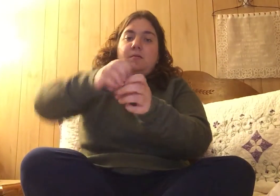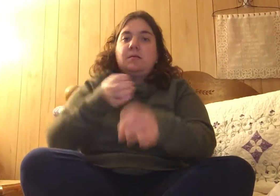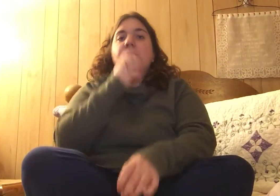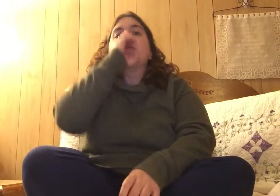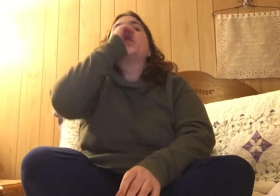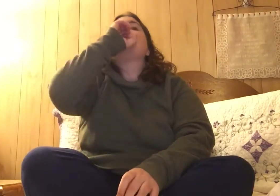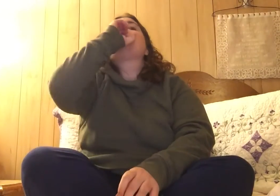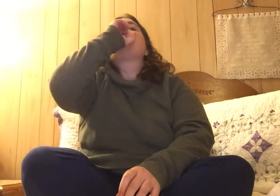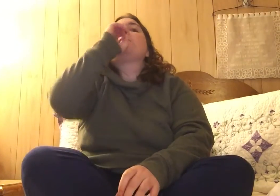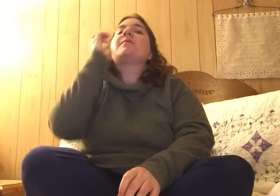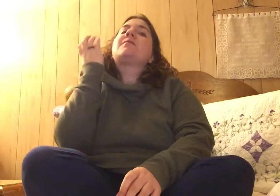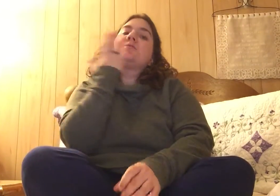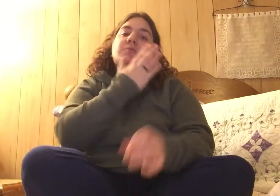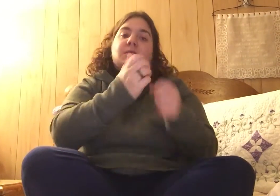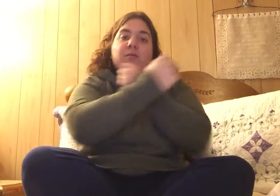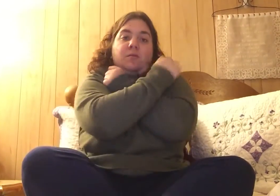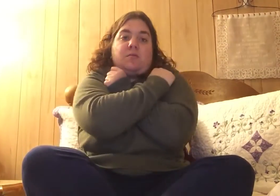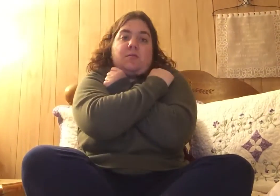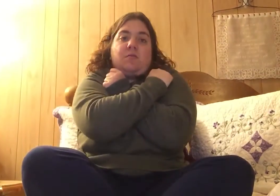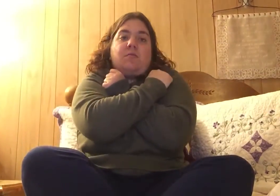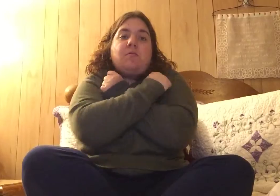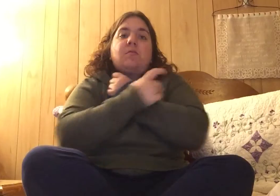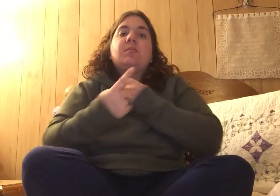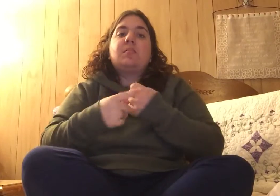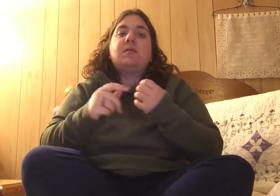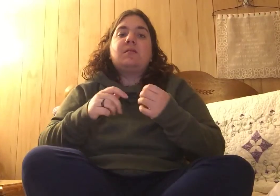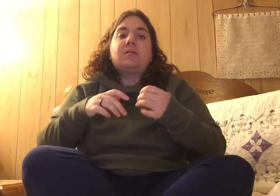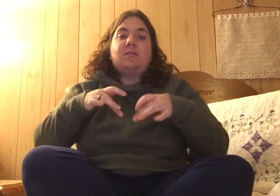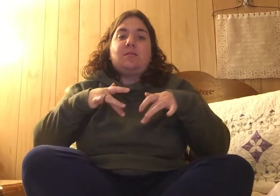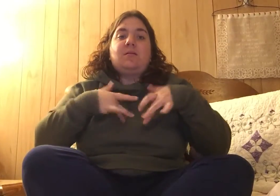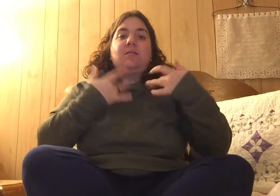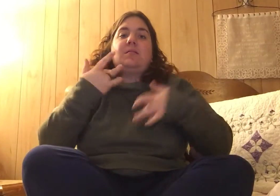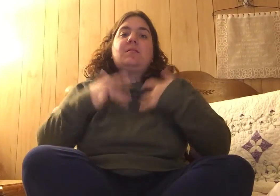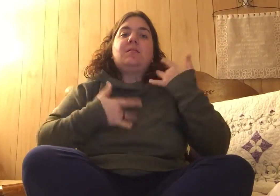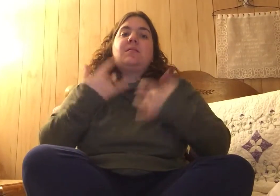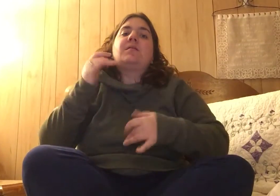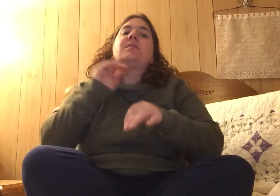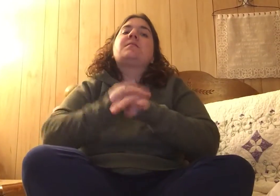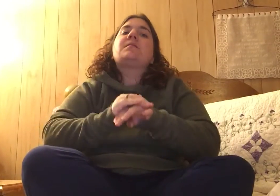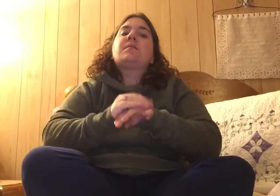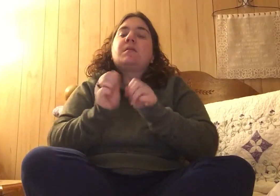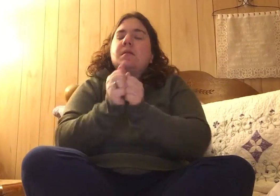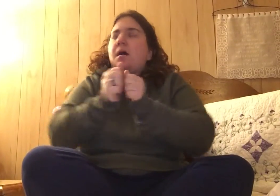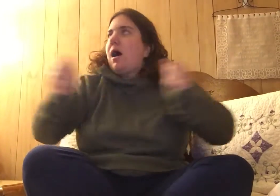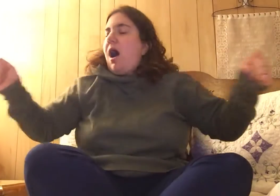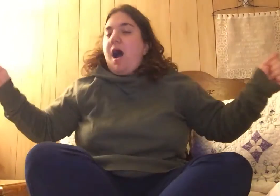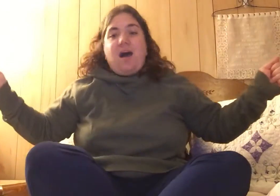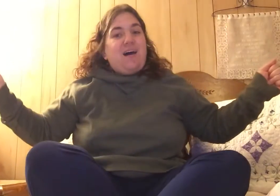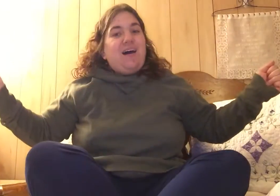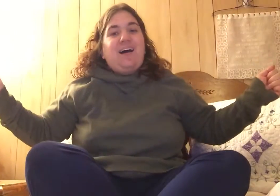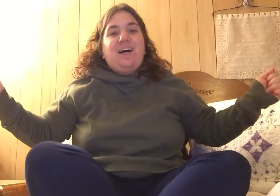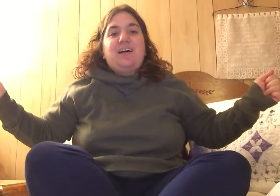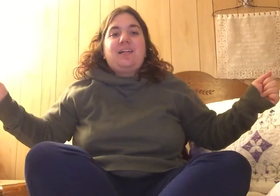So pour me a drink, oh, love. Let's put the night wide